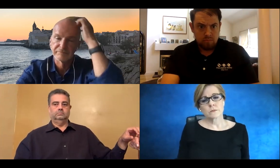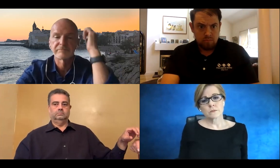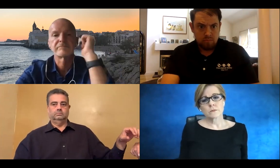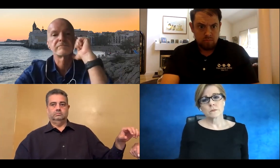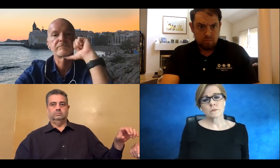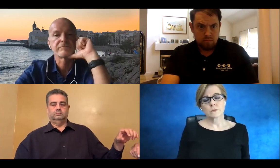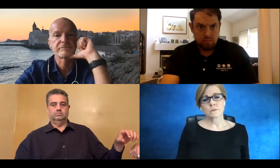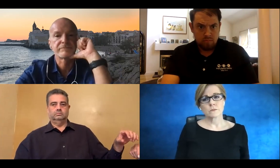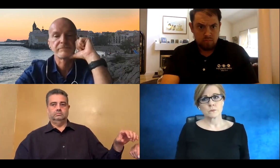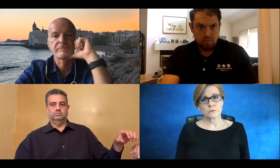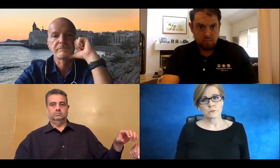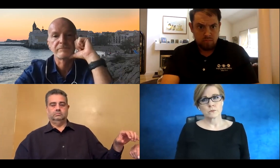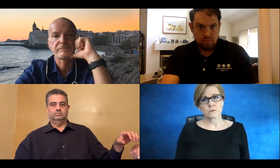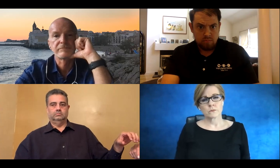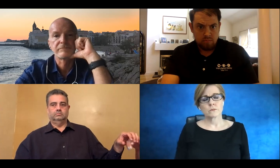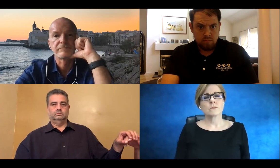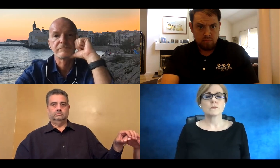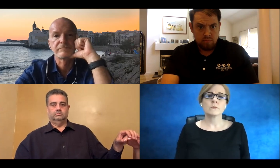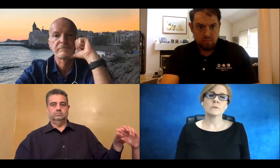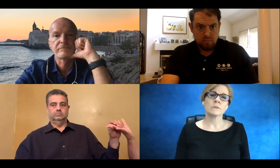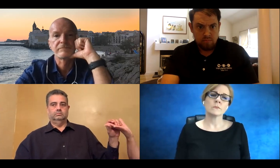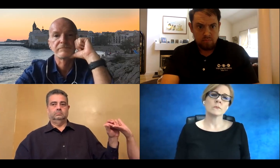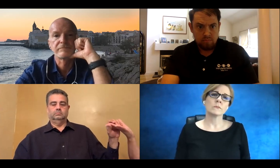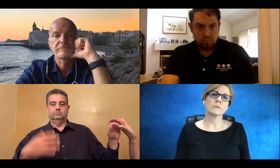within zoom meetings through my MMX.